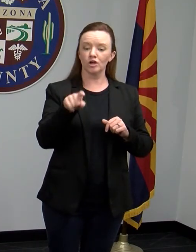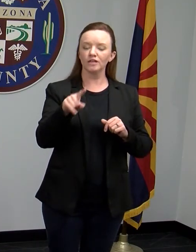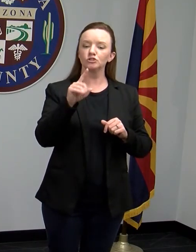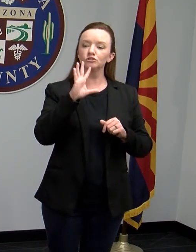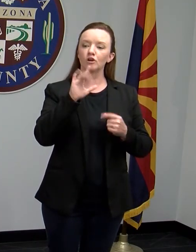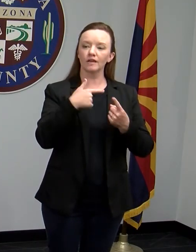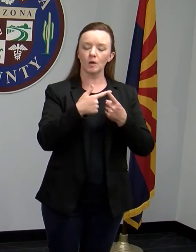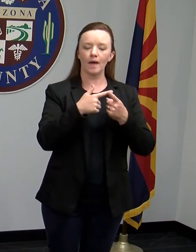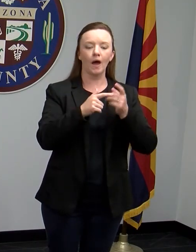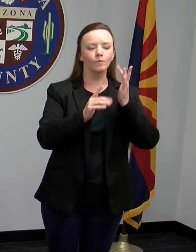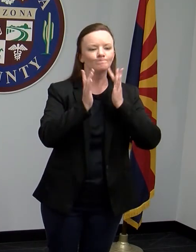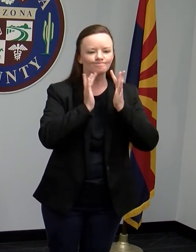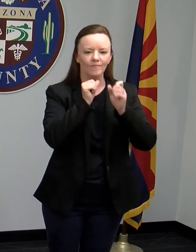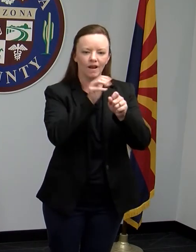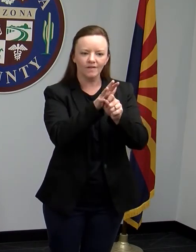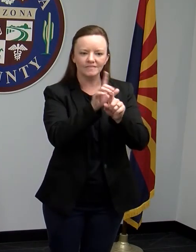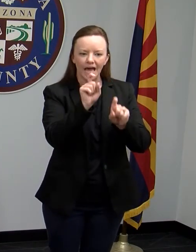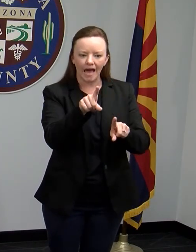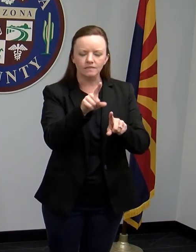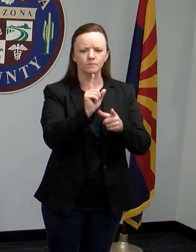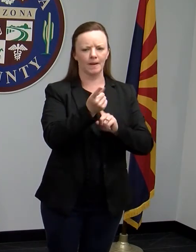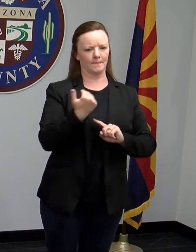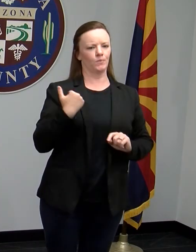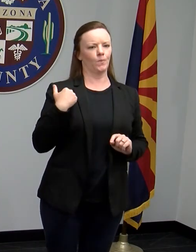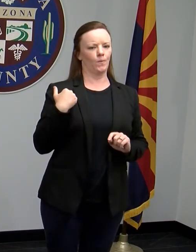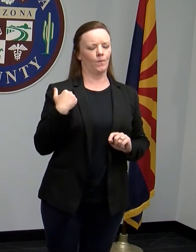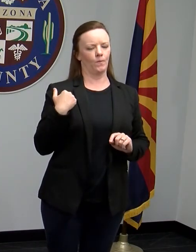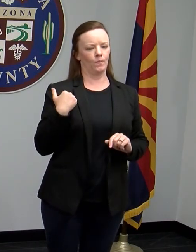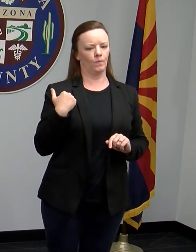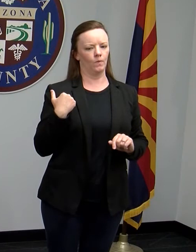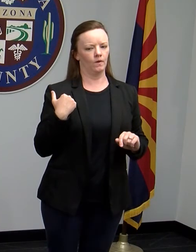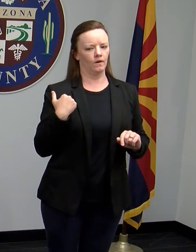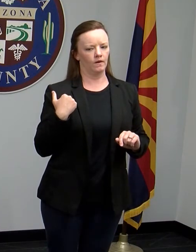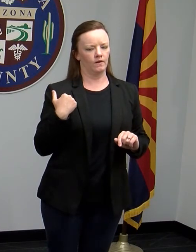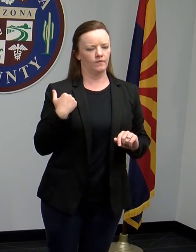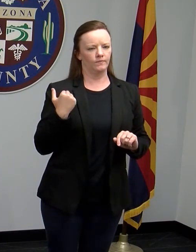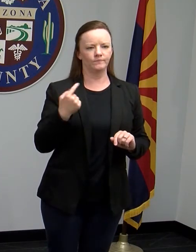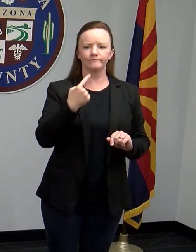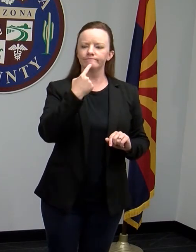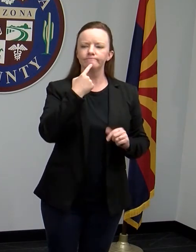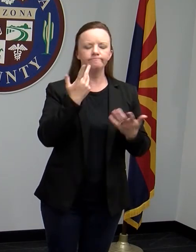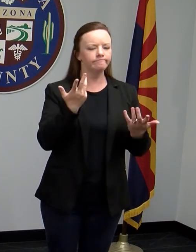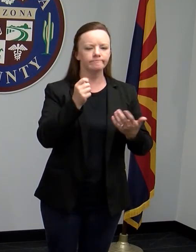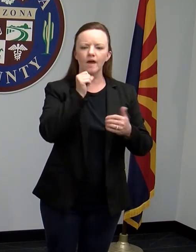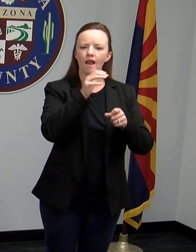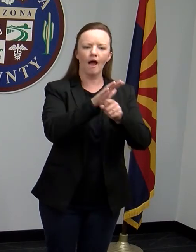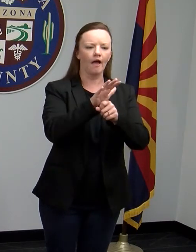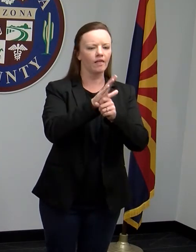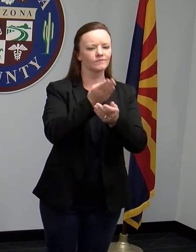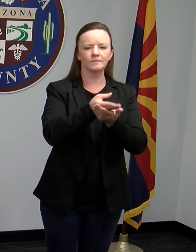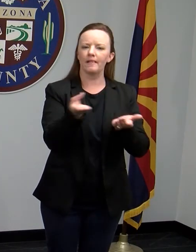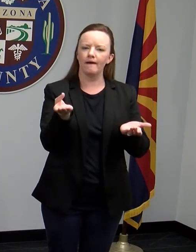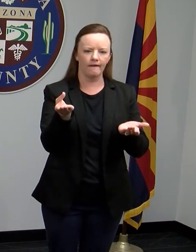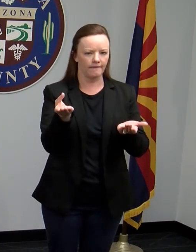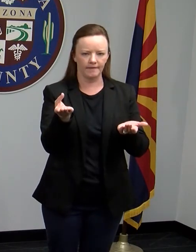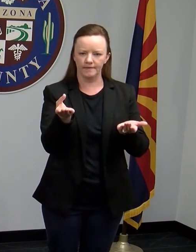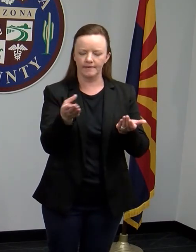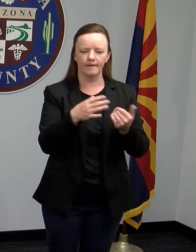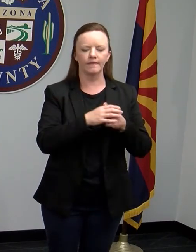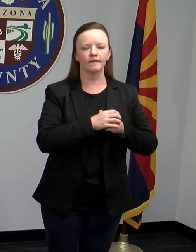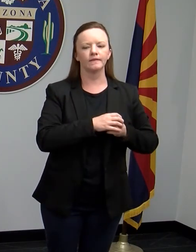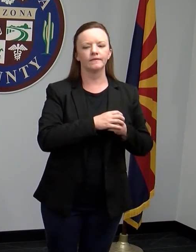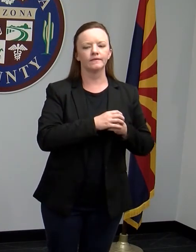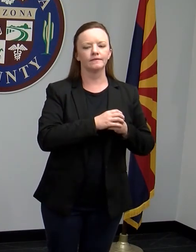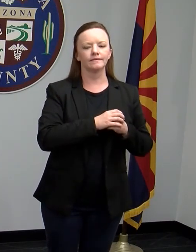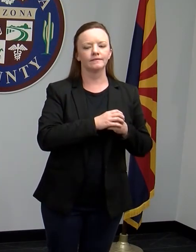shortage of tests here, but she just a minute ago talked about, you know, not having enough supply. And her answer